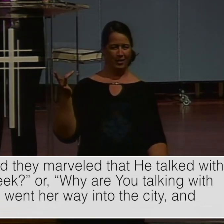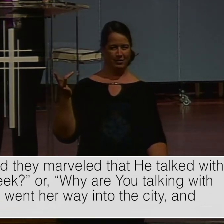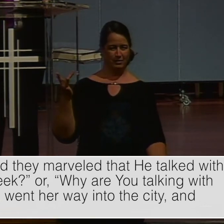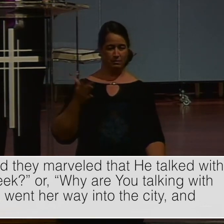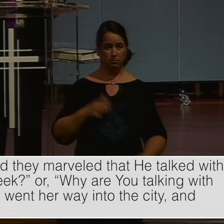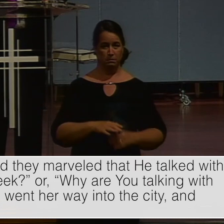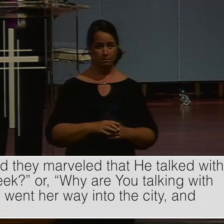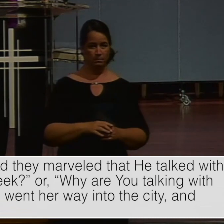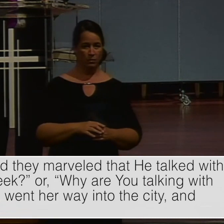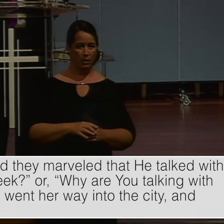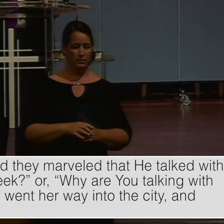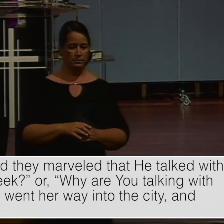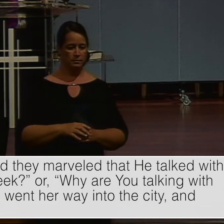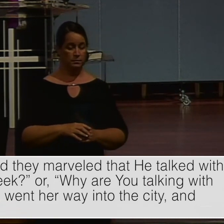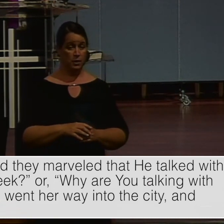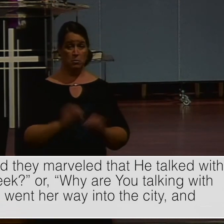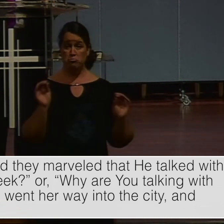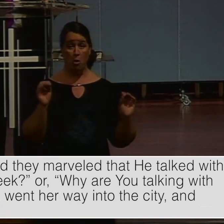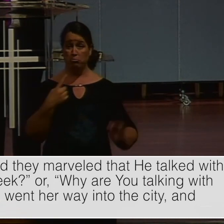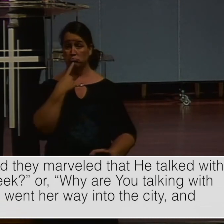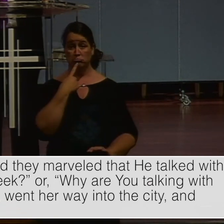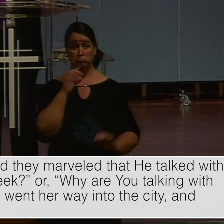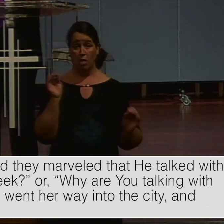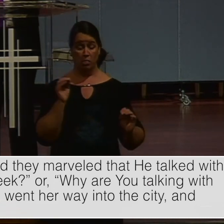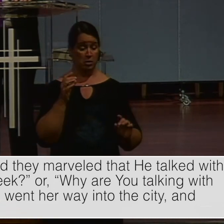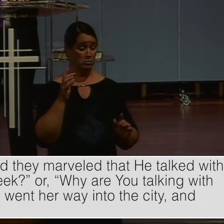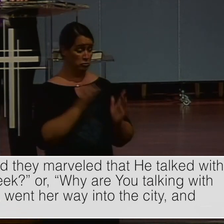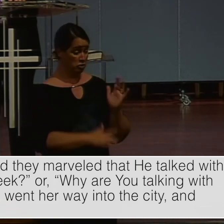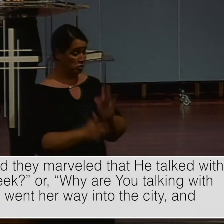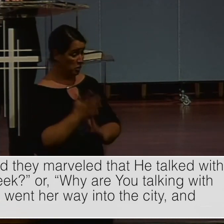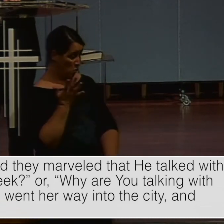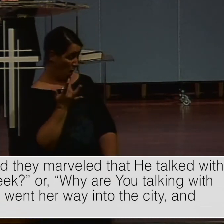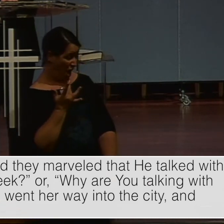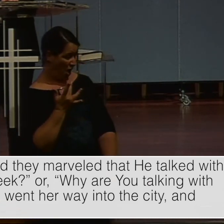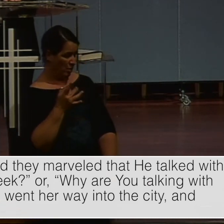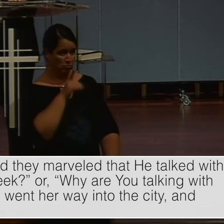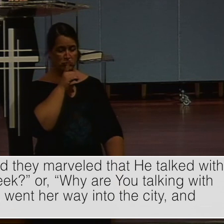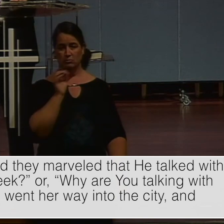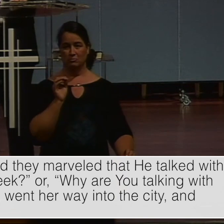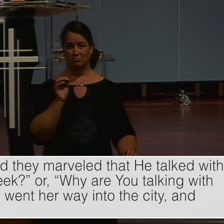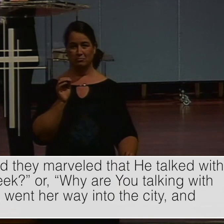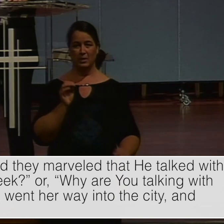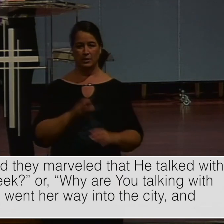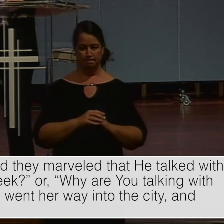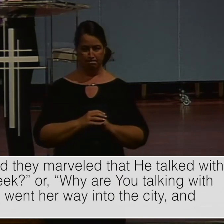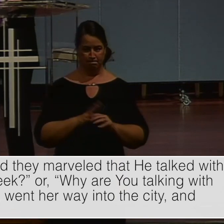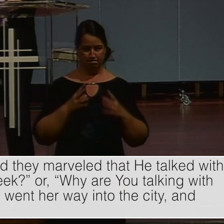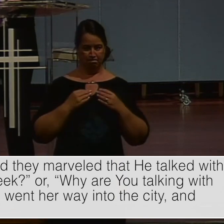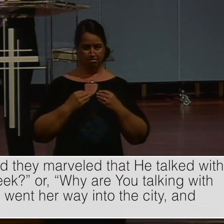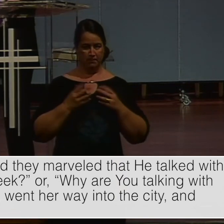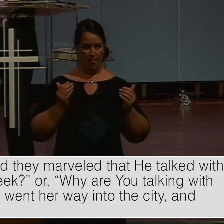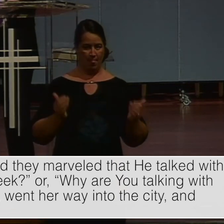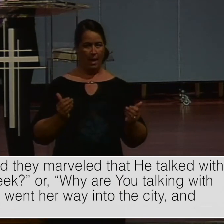Yet. No one asked him. What are you seeking? Why are you talking with her? I love that. That they didn't talk back. the master. That's a good word.